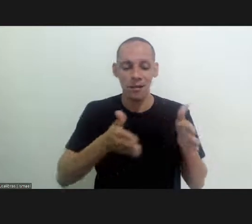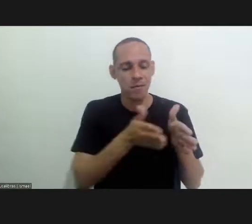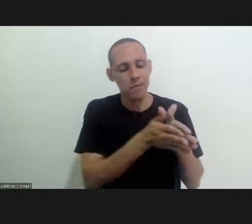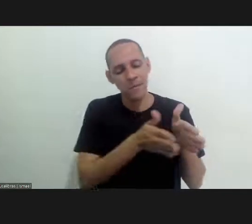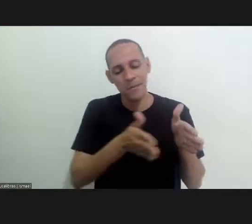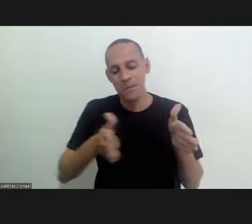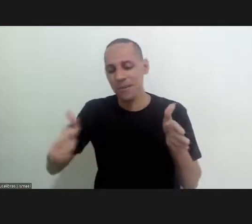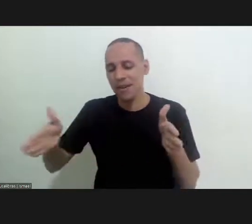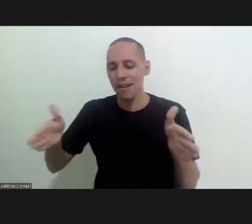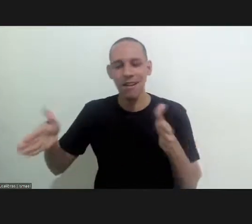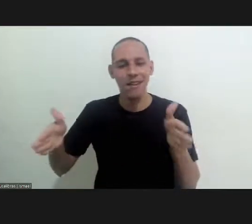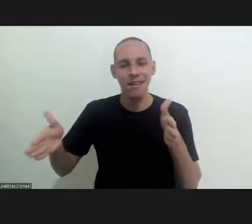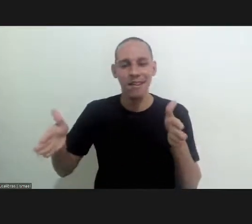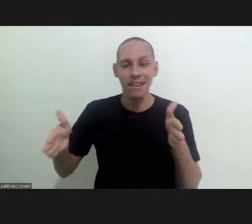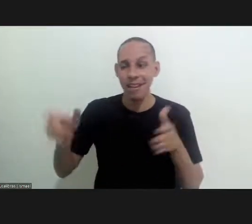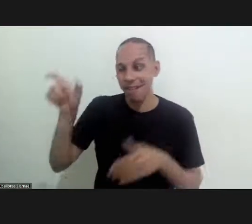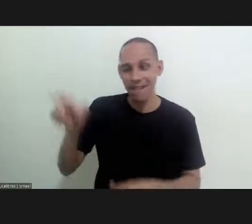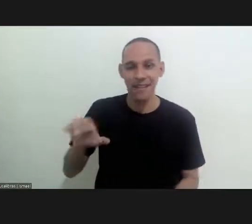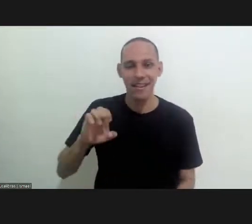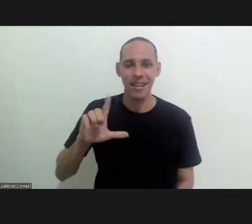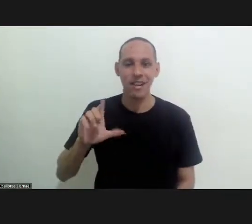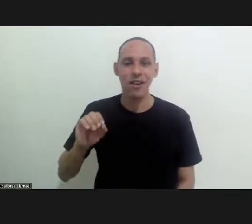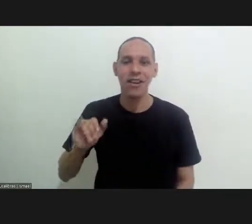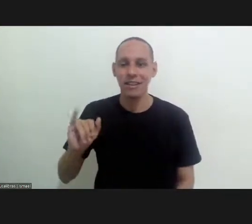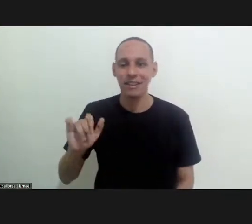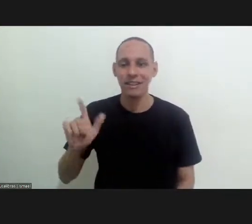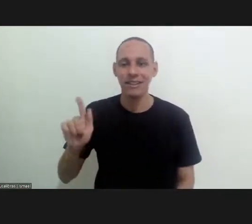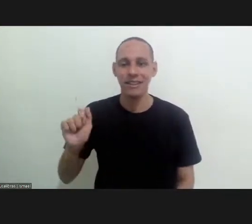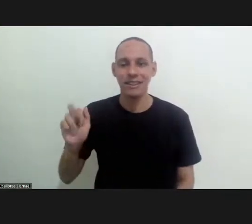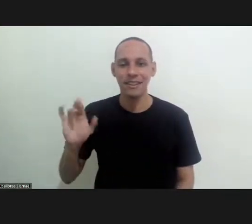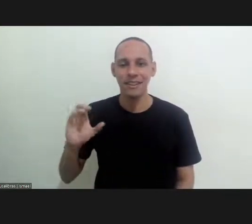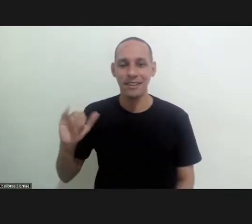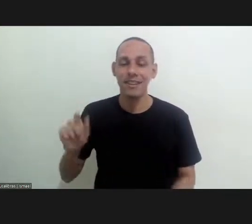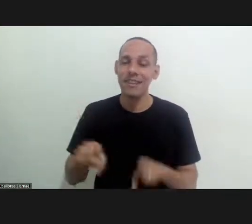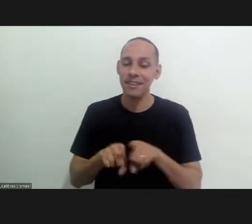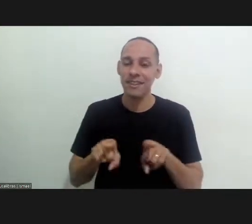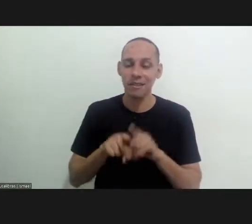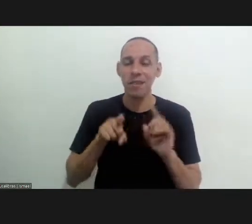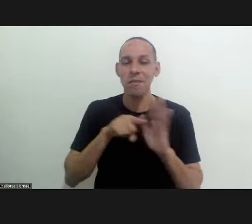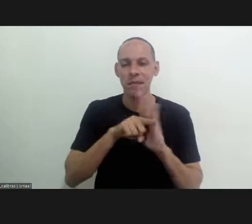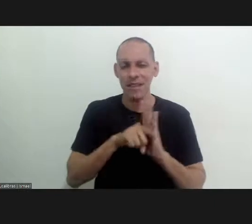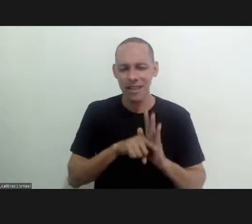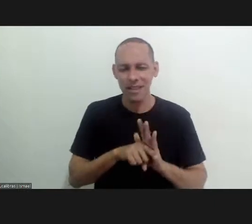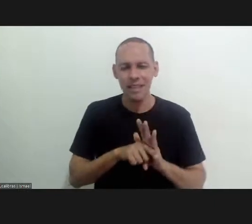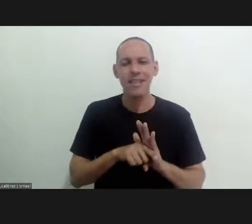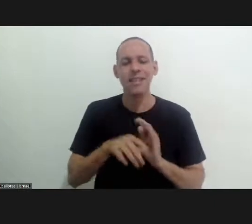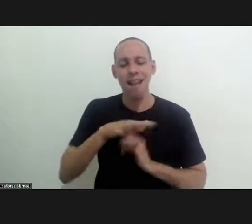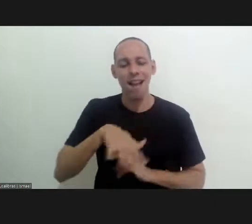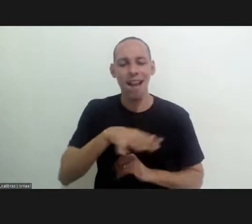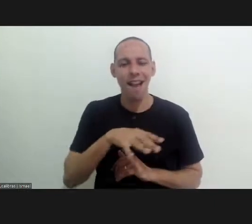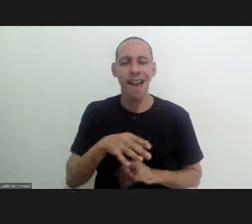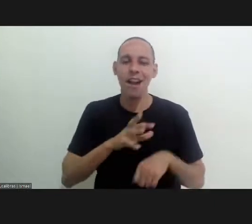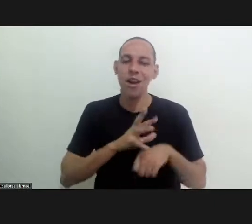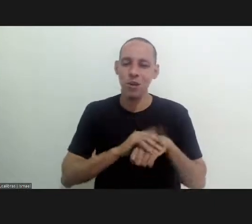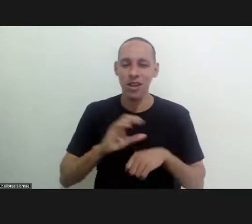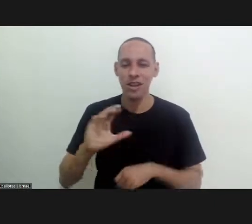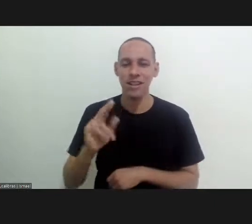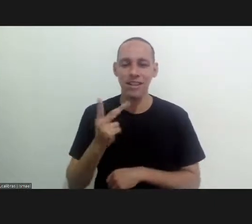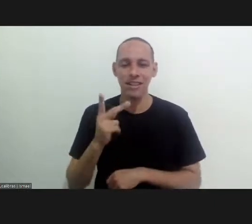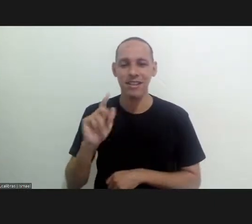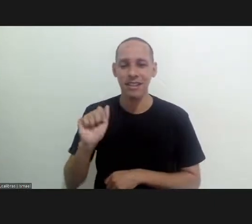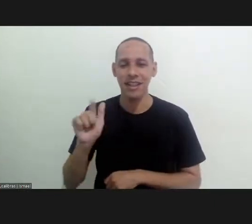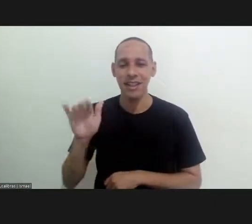since that time and the coincidence is that eloy garcia is also a researcher in the bigger field of chagas disease